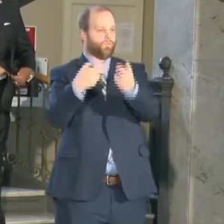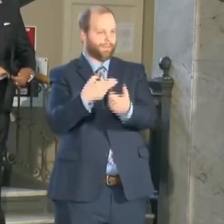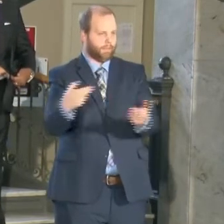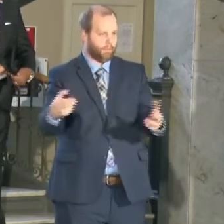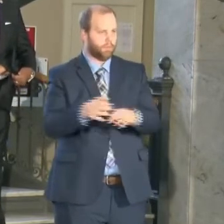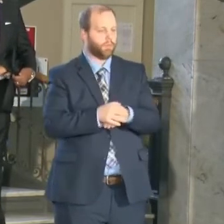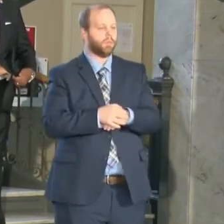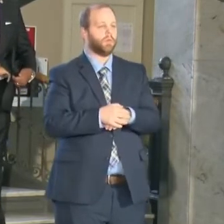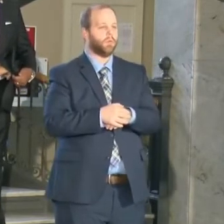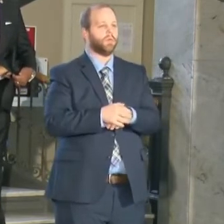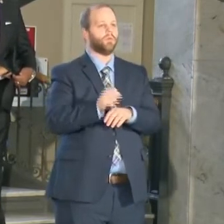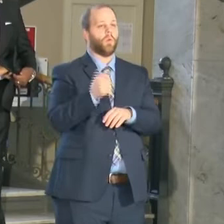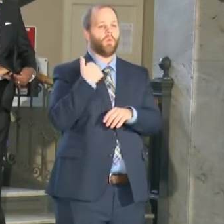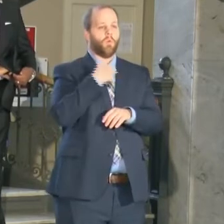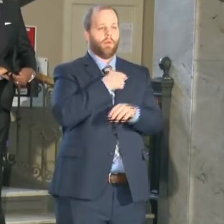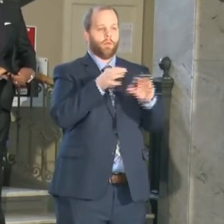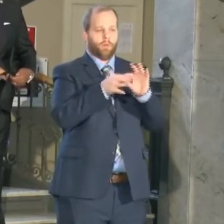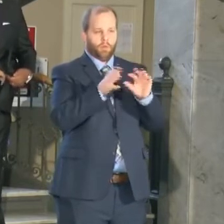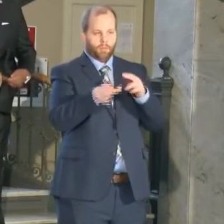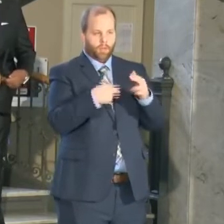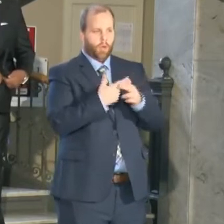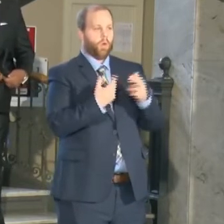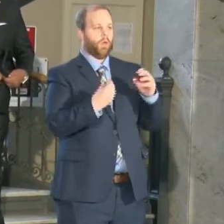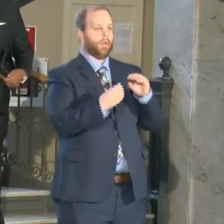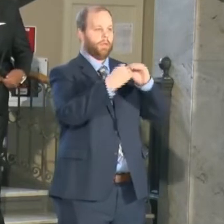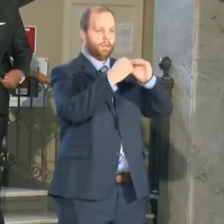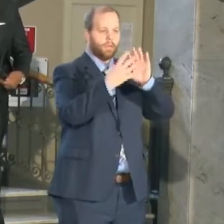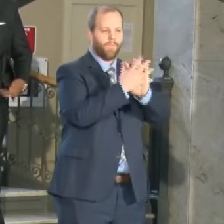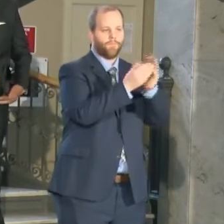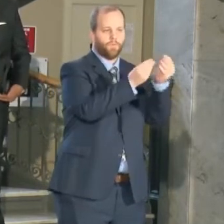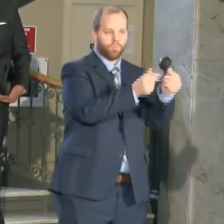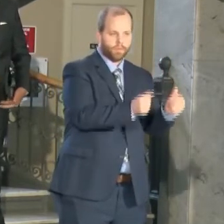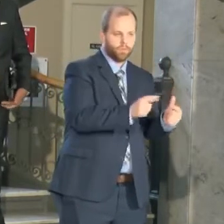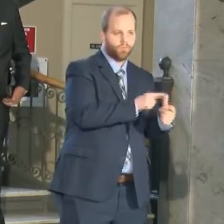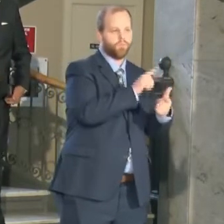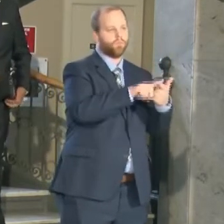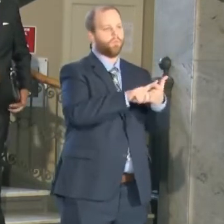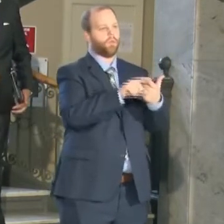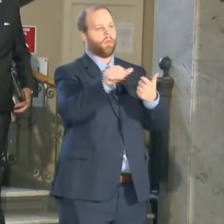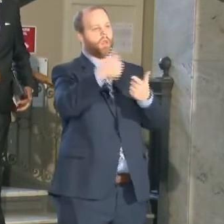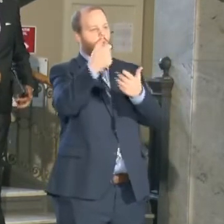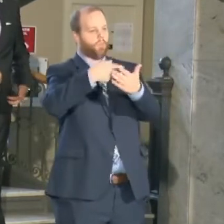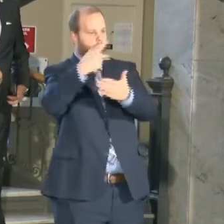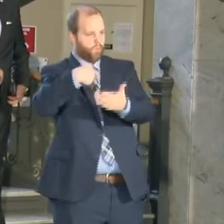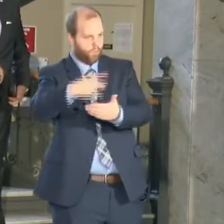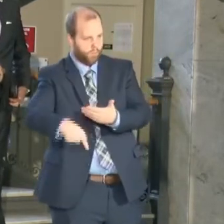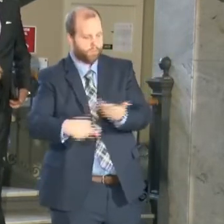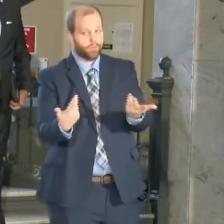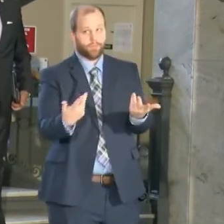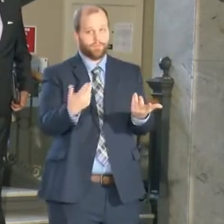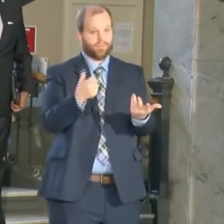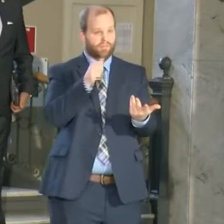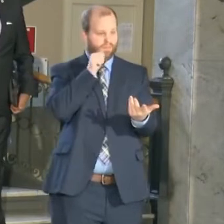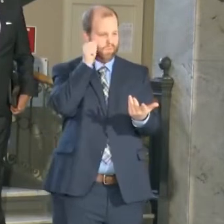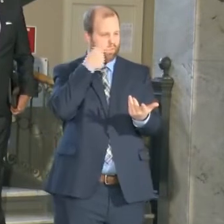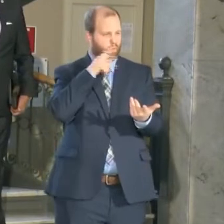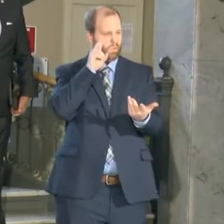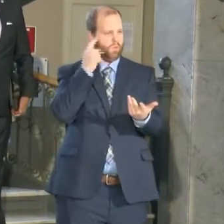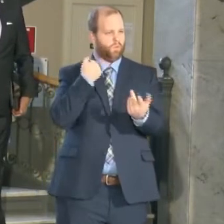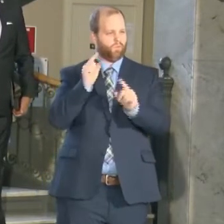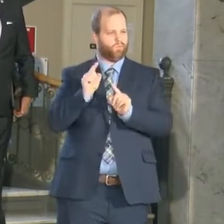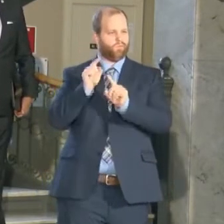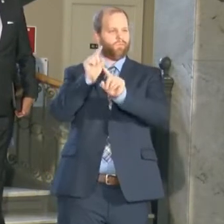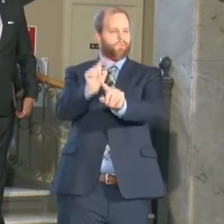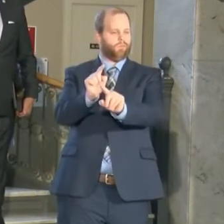wraparound programs and things like that, we the other day met with a community member and we were talking about our